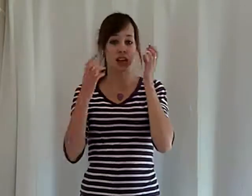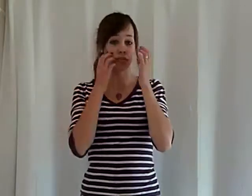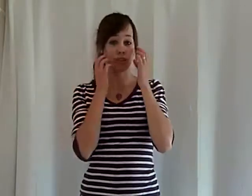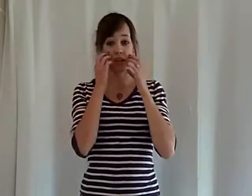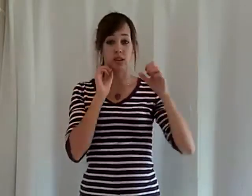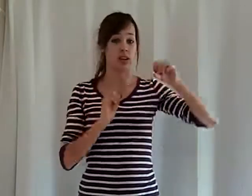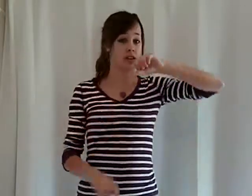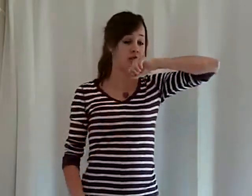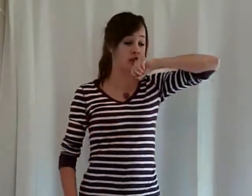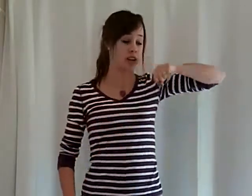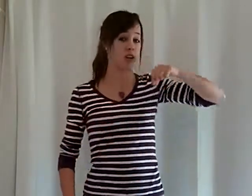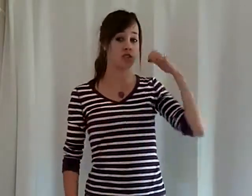I love each freckle on your face.